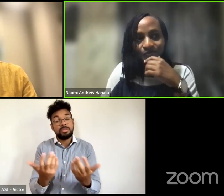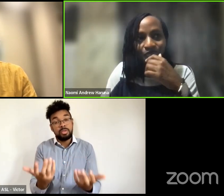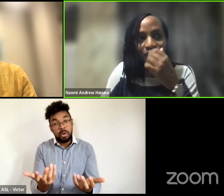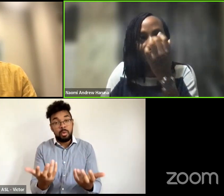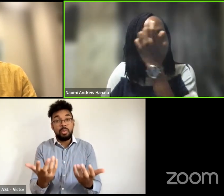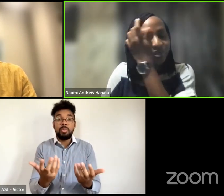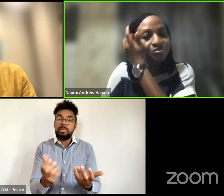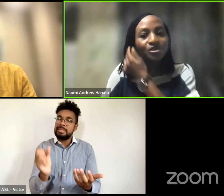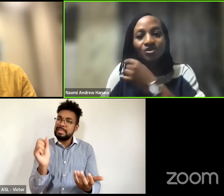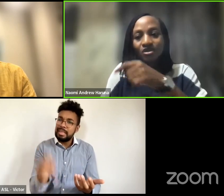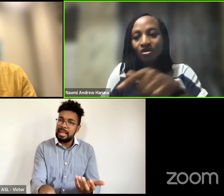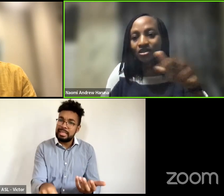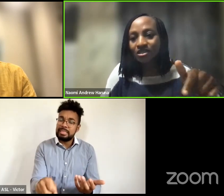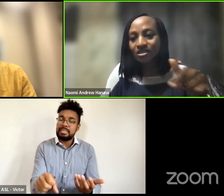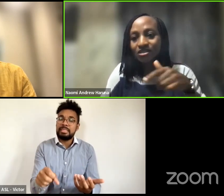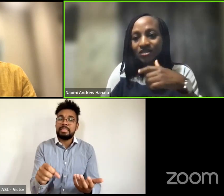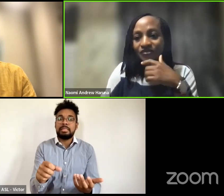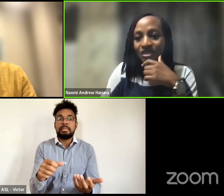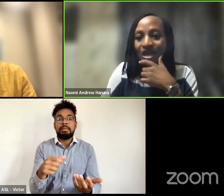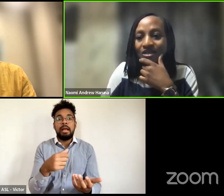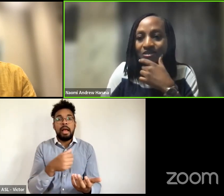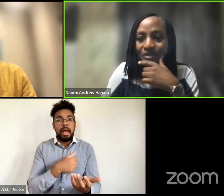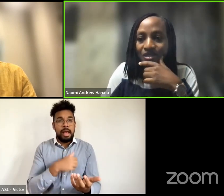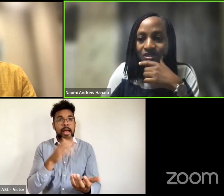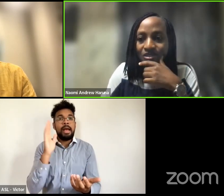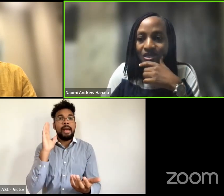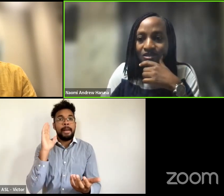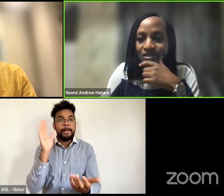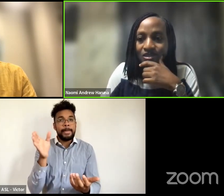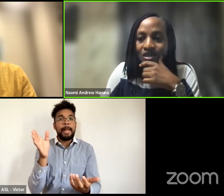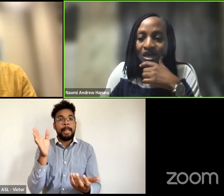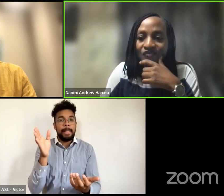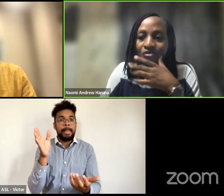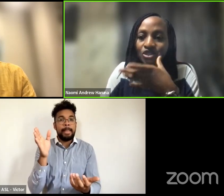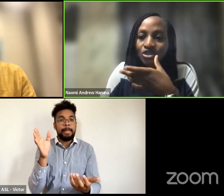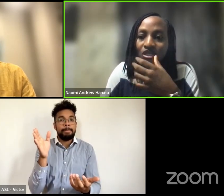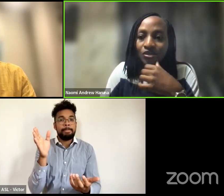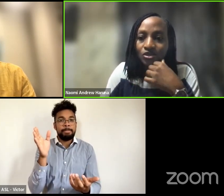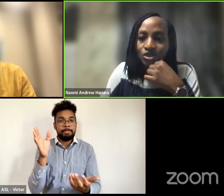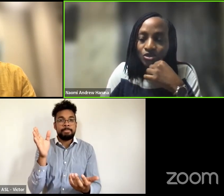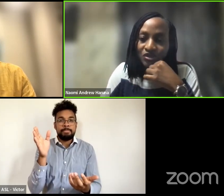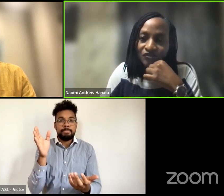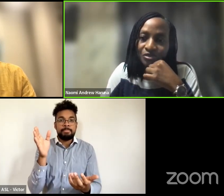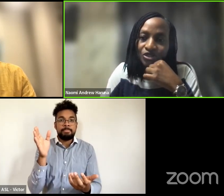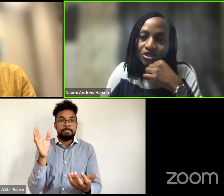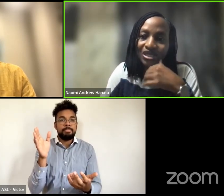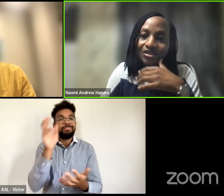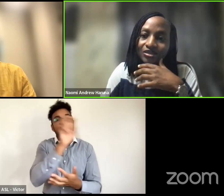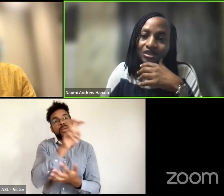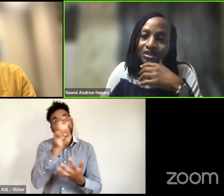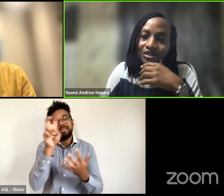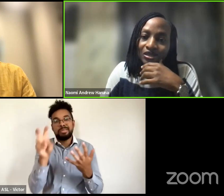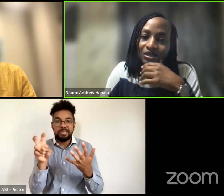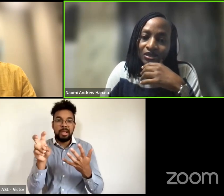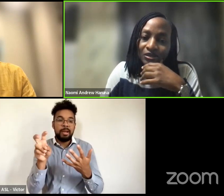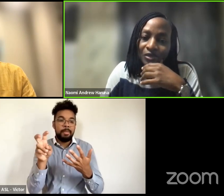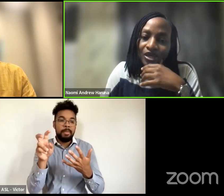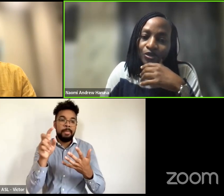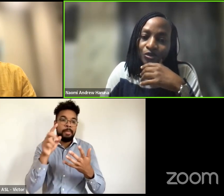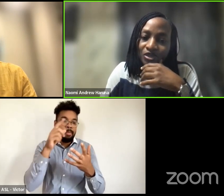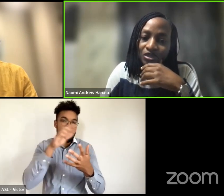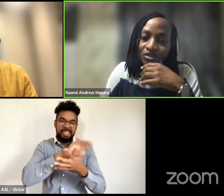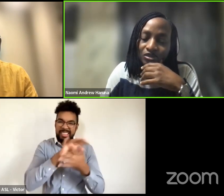going between all these different aspects that i've mentioned and also you have mentioned and um